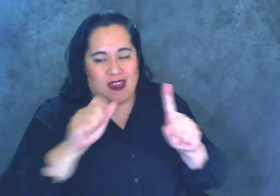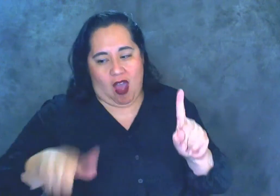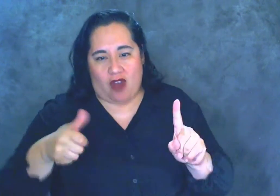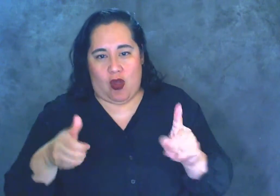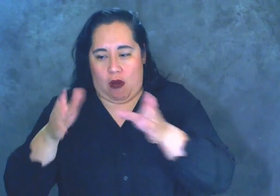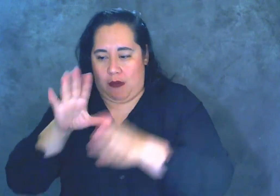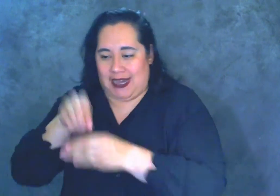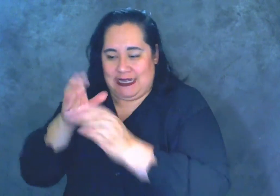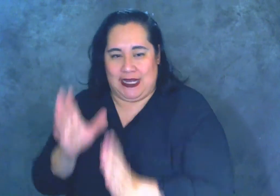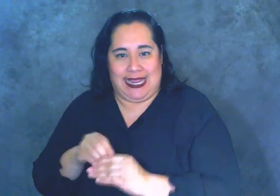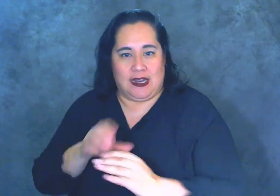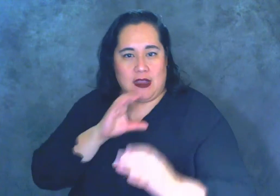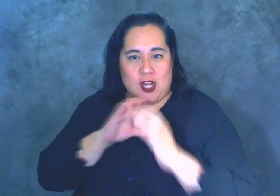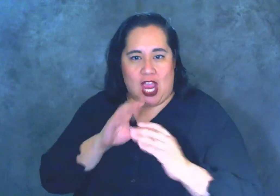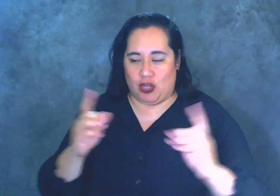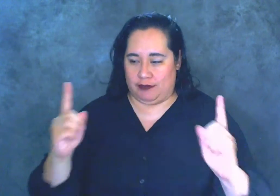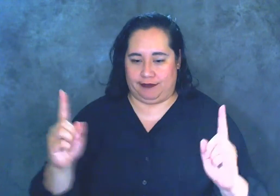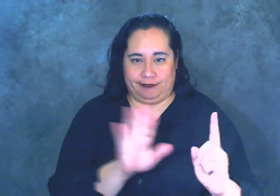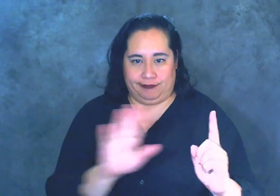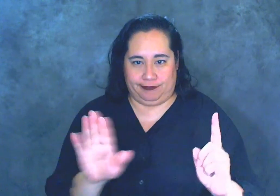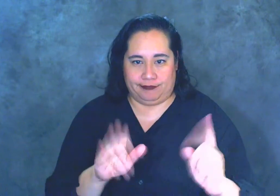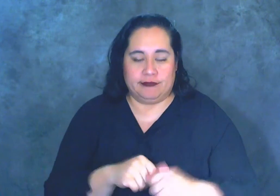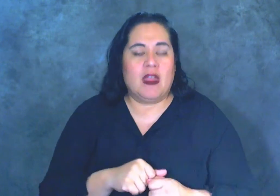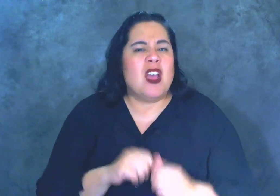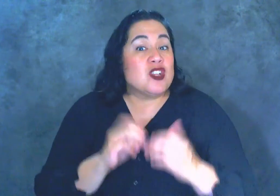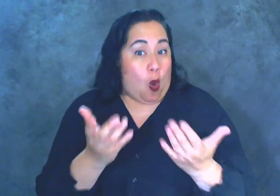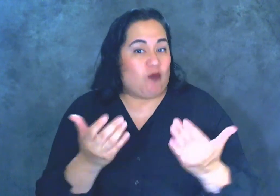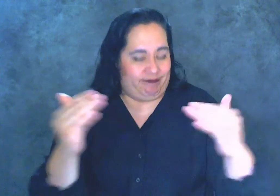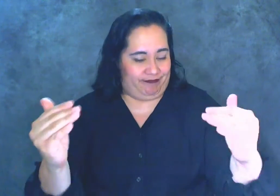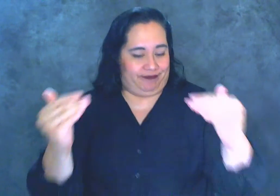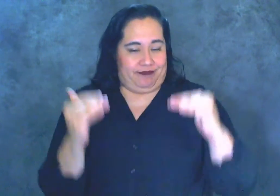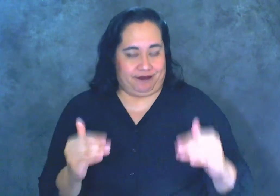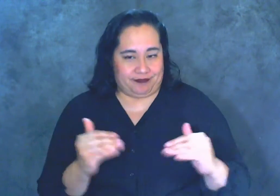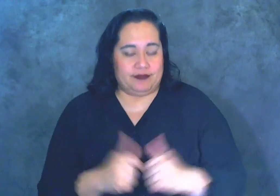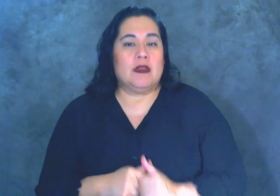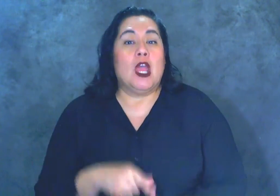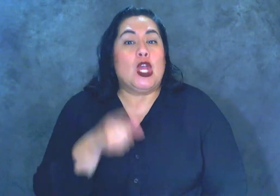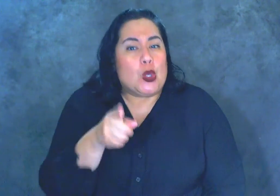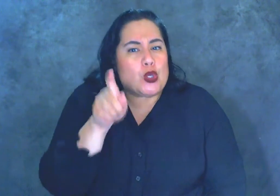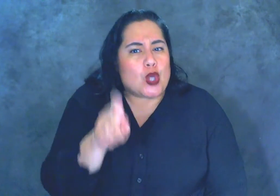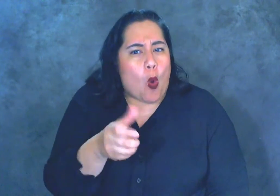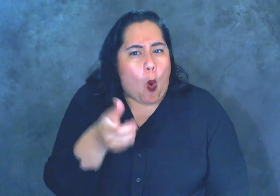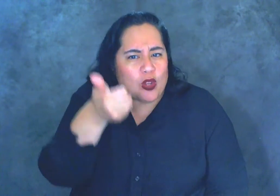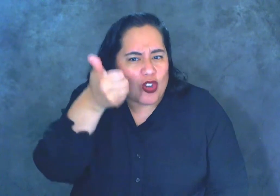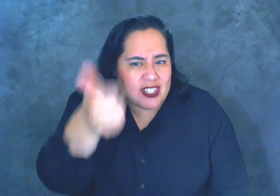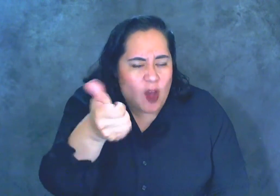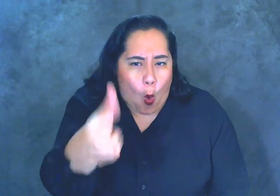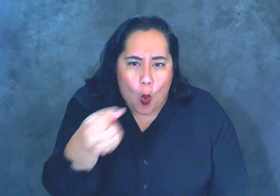a communication. So having said that, you should hold yourself to a high standard.